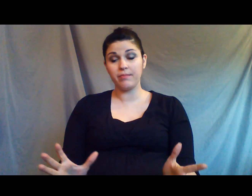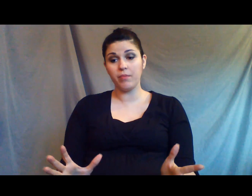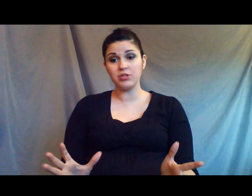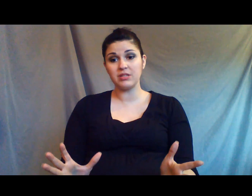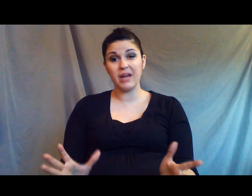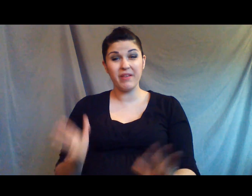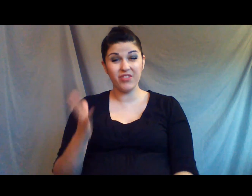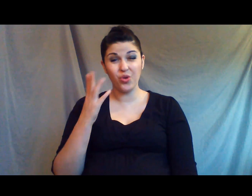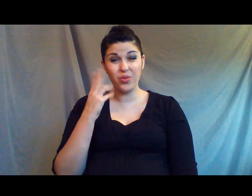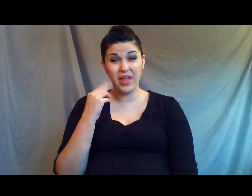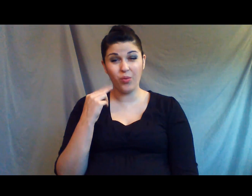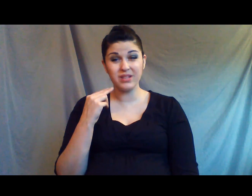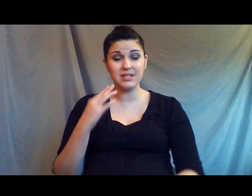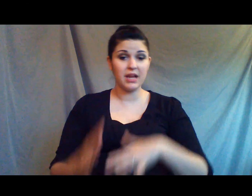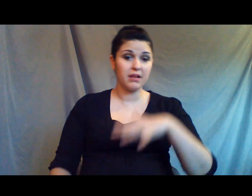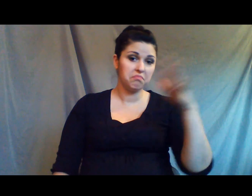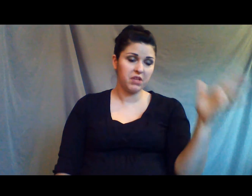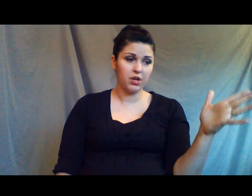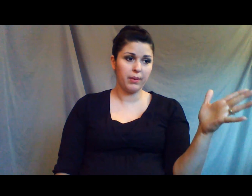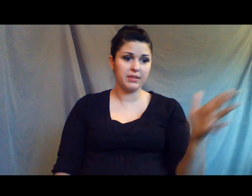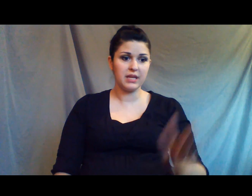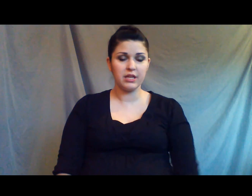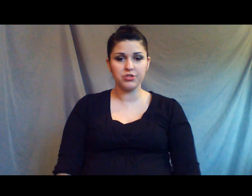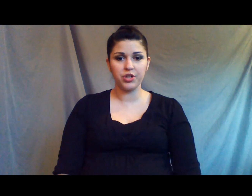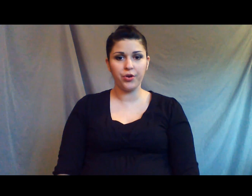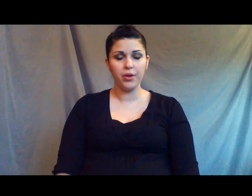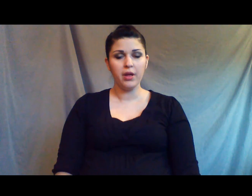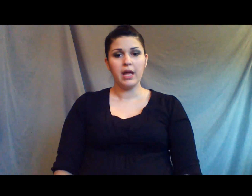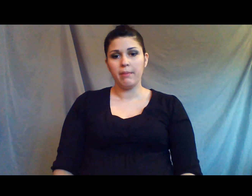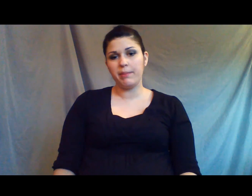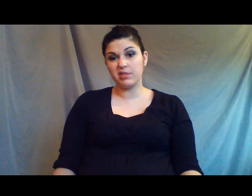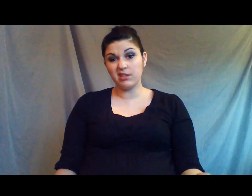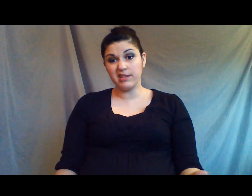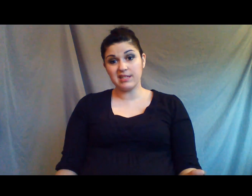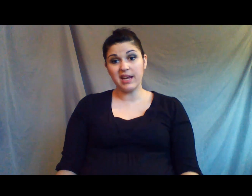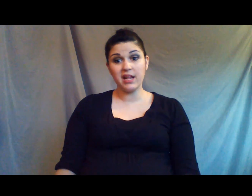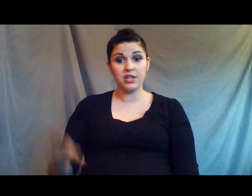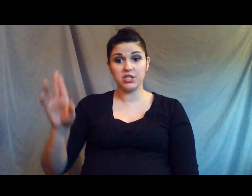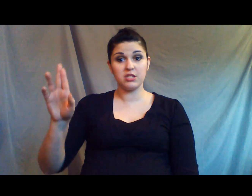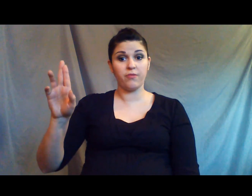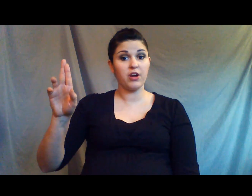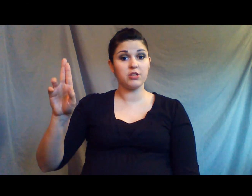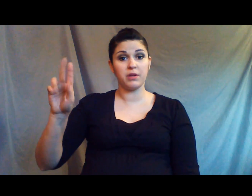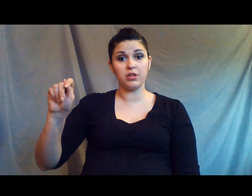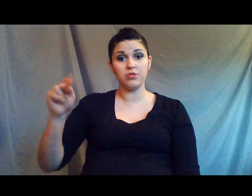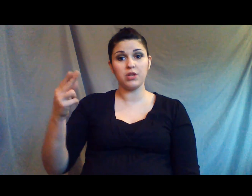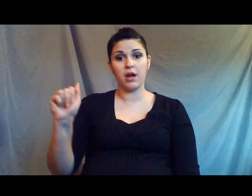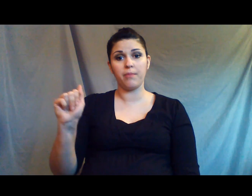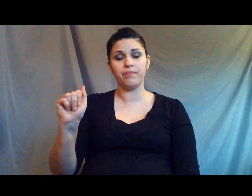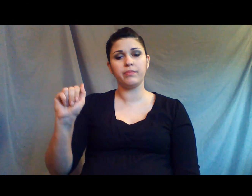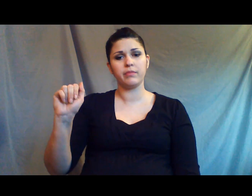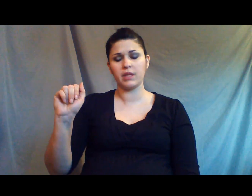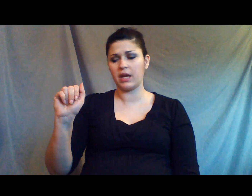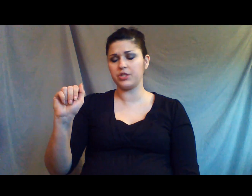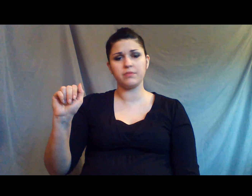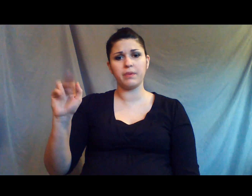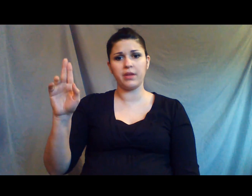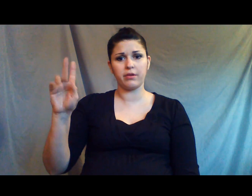most of the time, even though when that was the sign, you know, maybe ten years ago, people still didn't sign it. They just fingerspelled it, Utah. Utah. I just spelled that